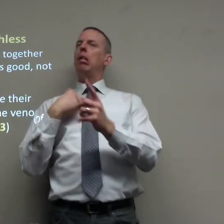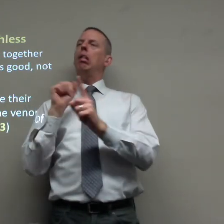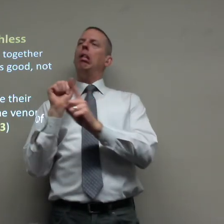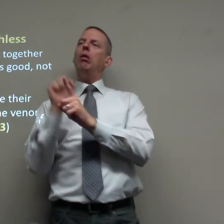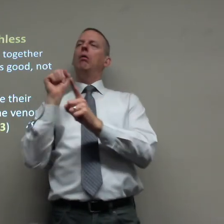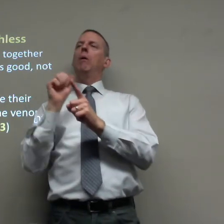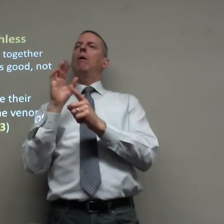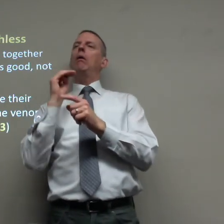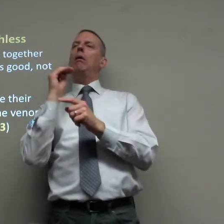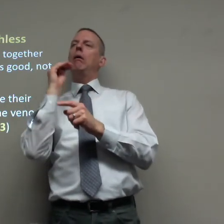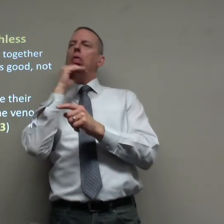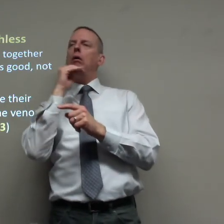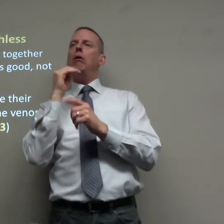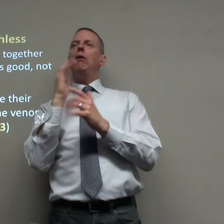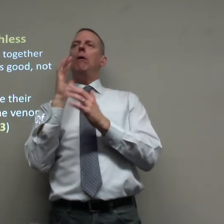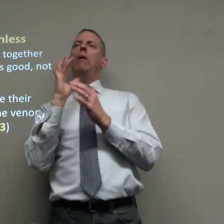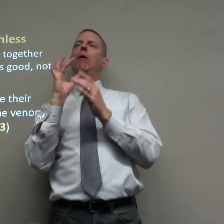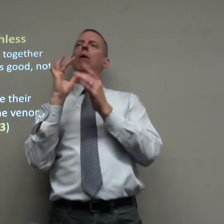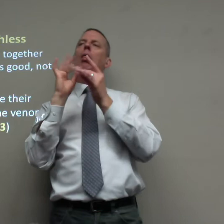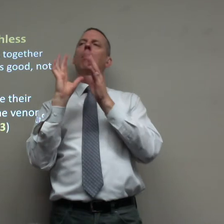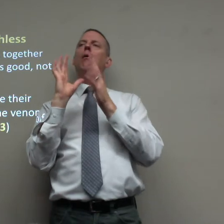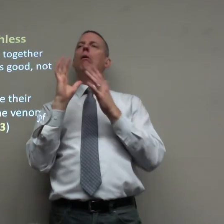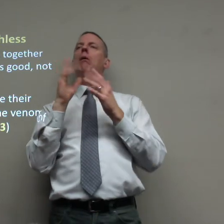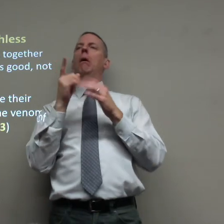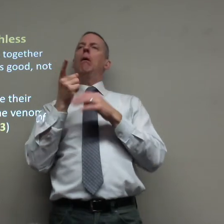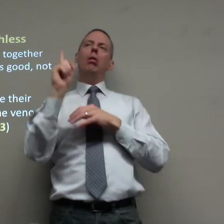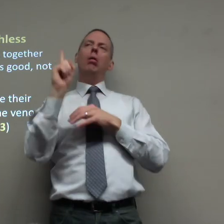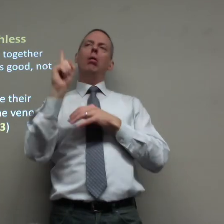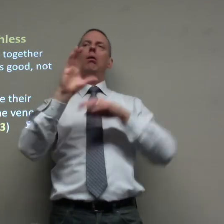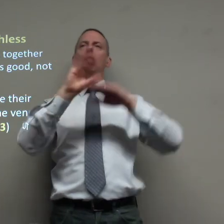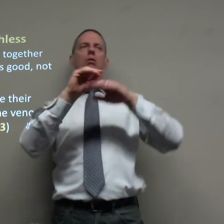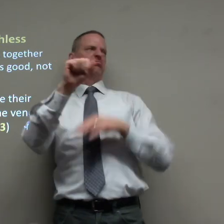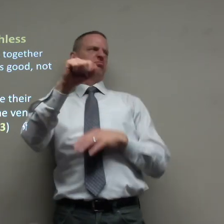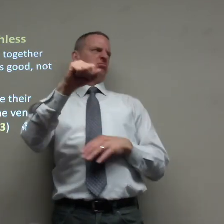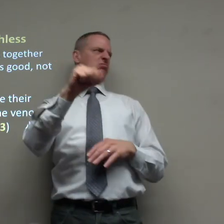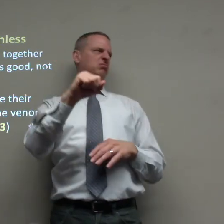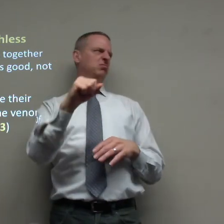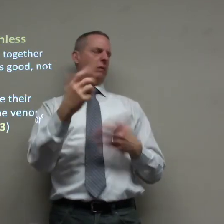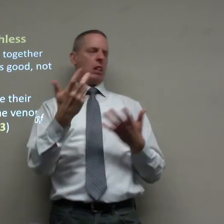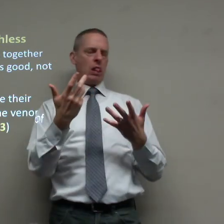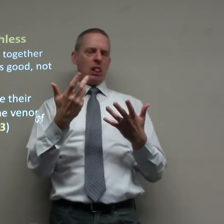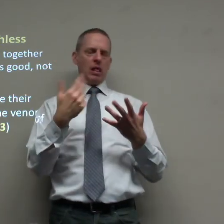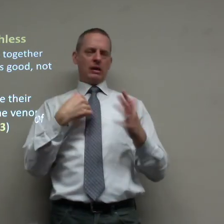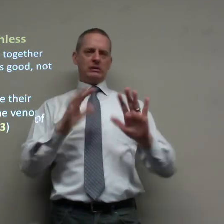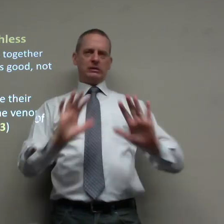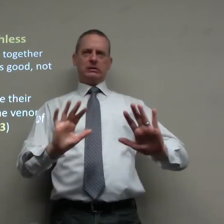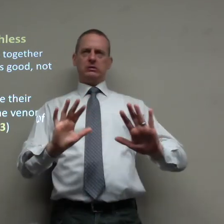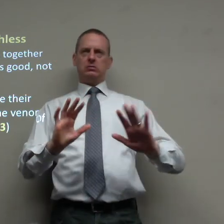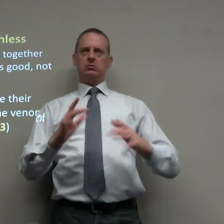sometimes we are hit with lying or something or we'll be offending somebody or we'll do something